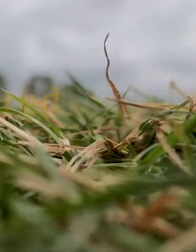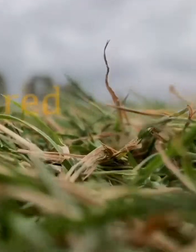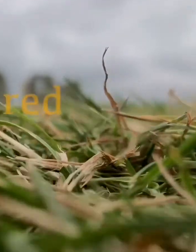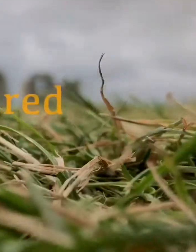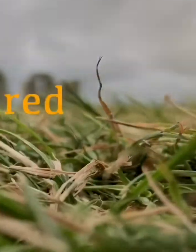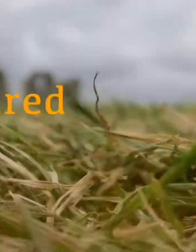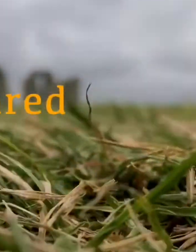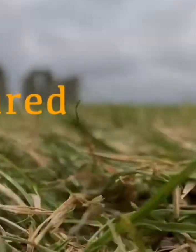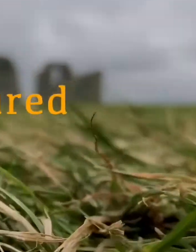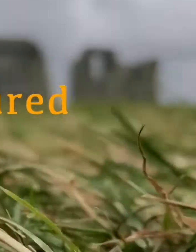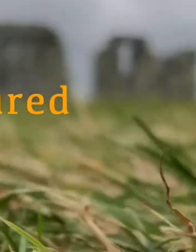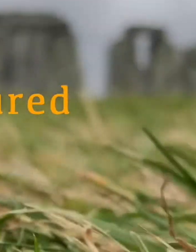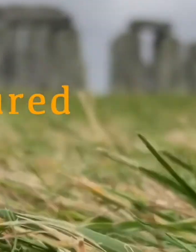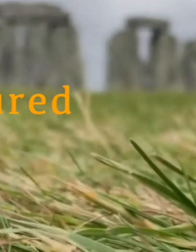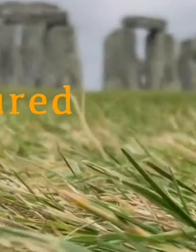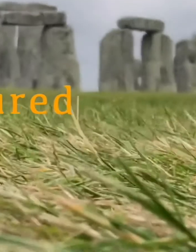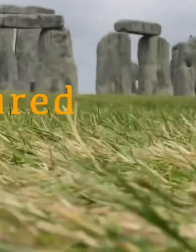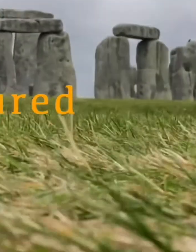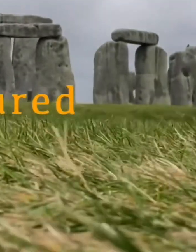Thank